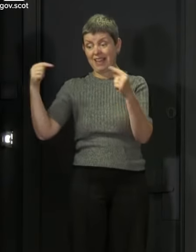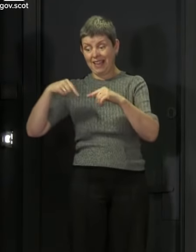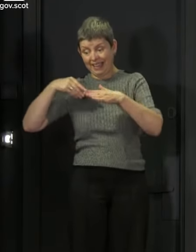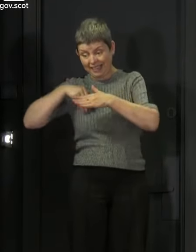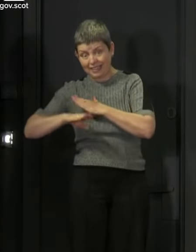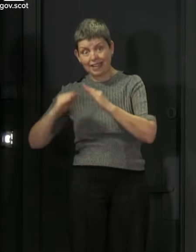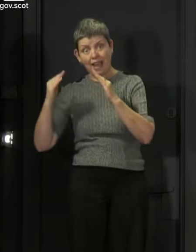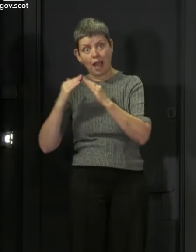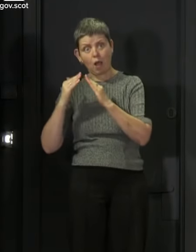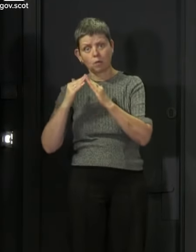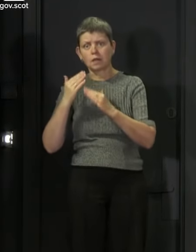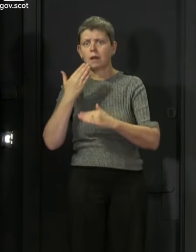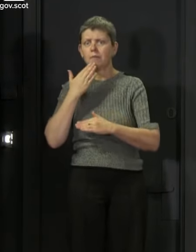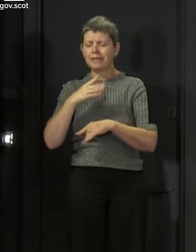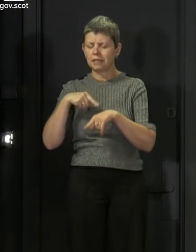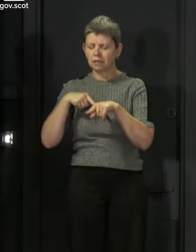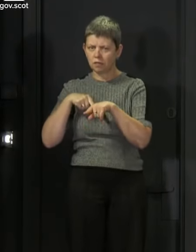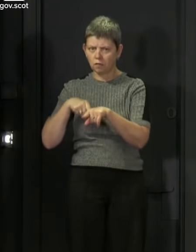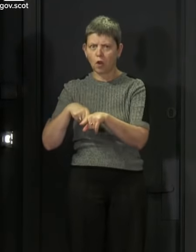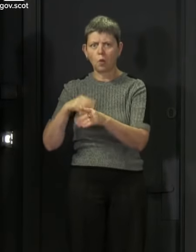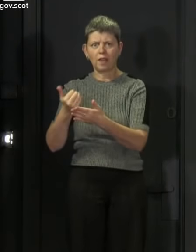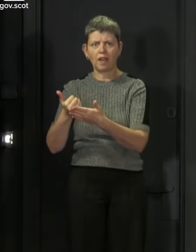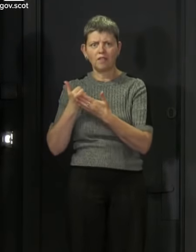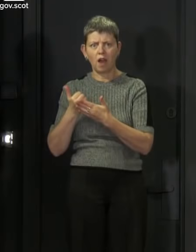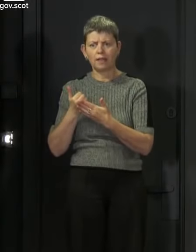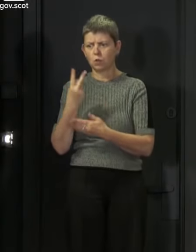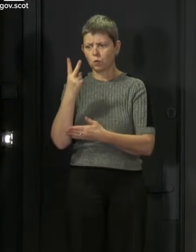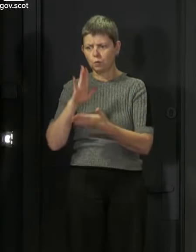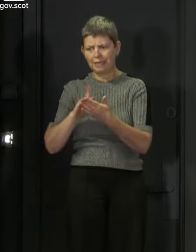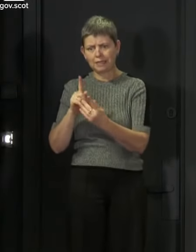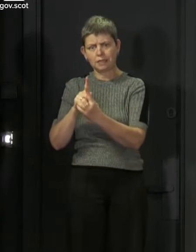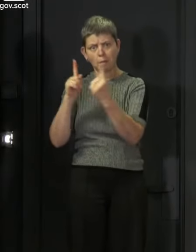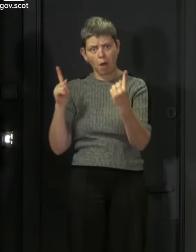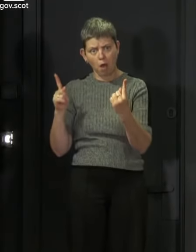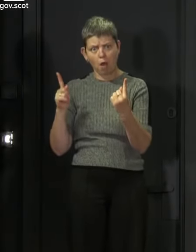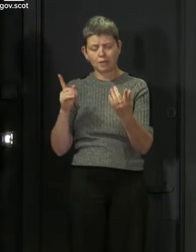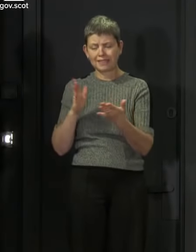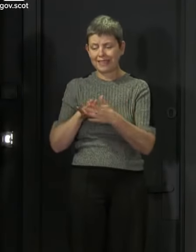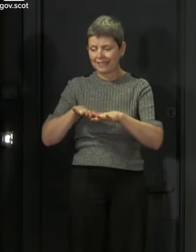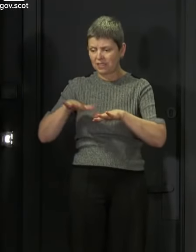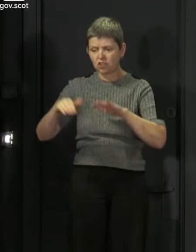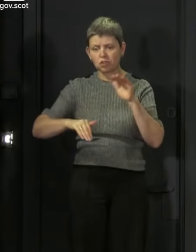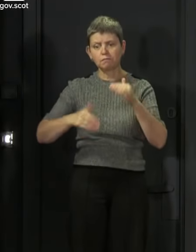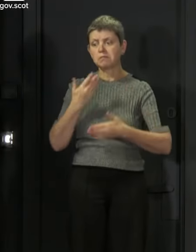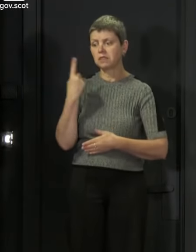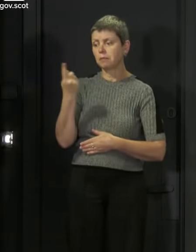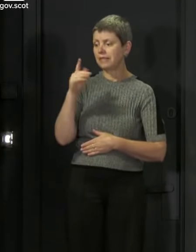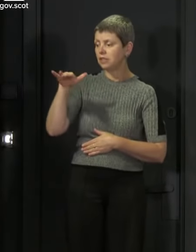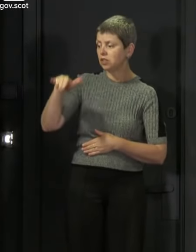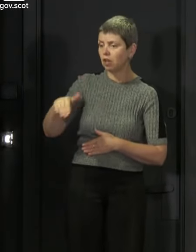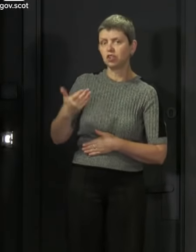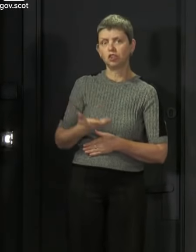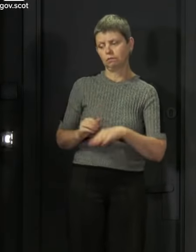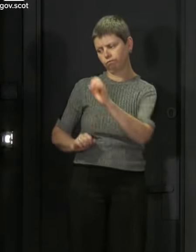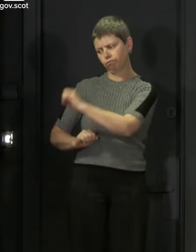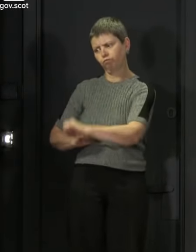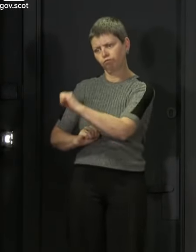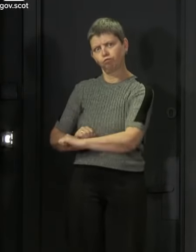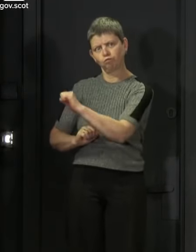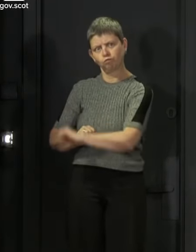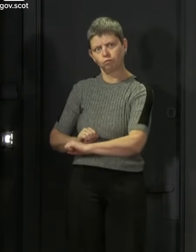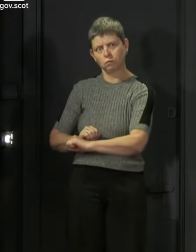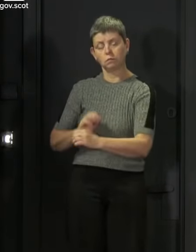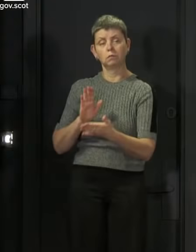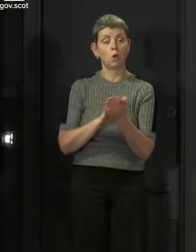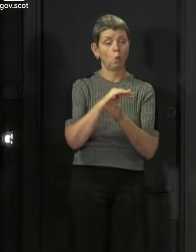public health advice. Keep two metres distant from people in other households. Clean surfaces after people are touching them. Wash your